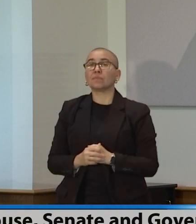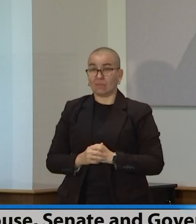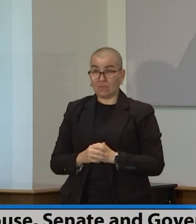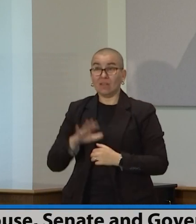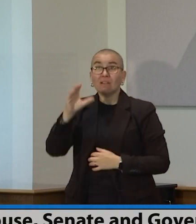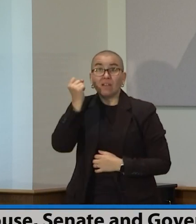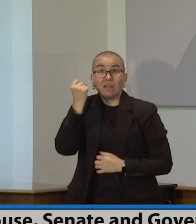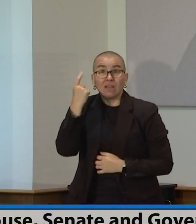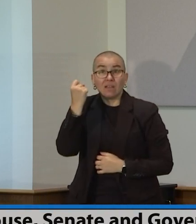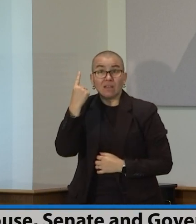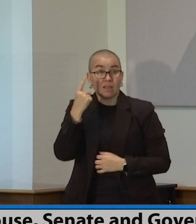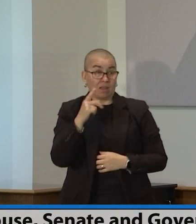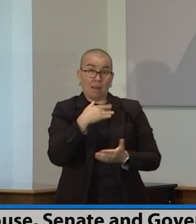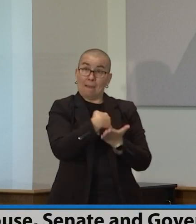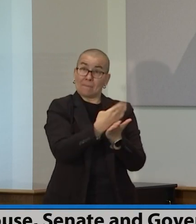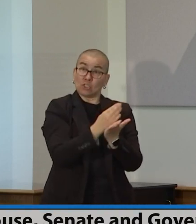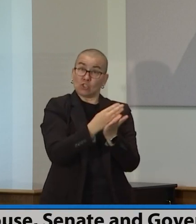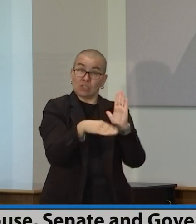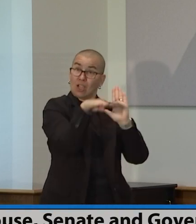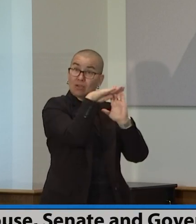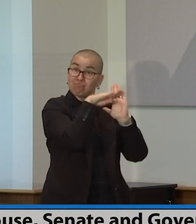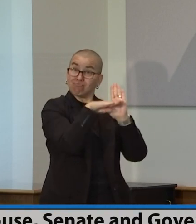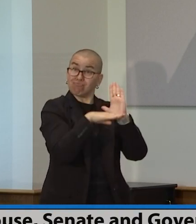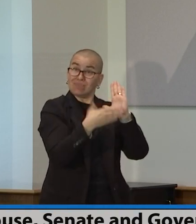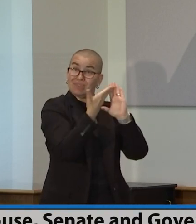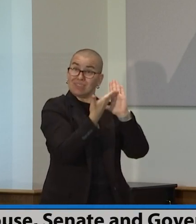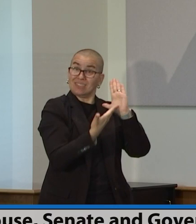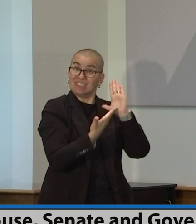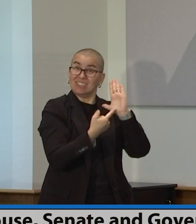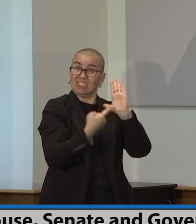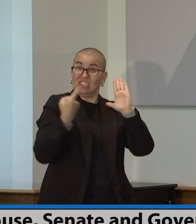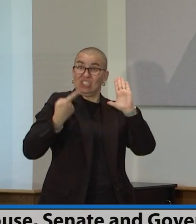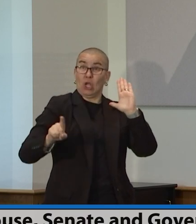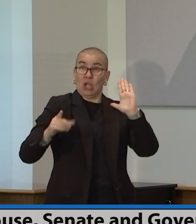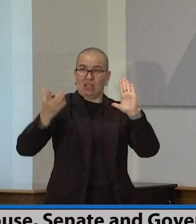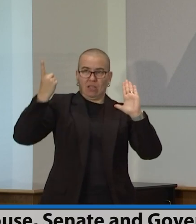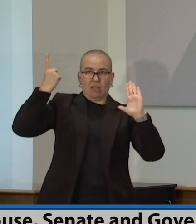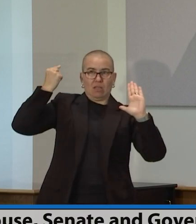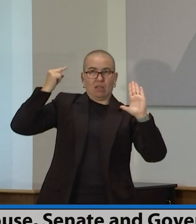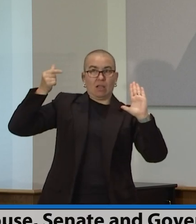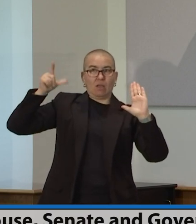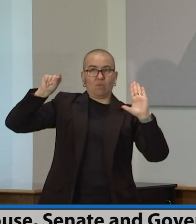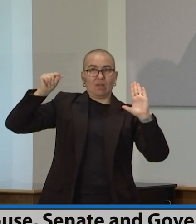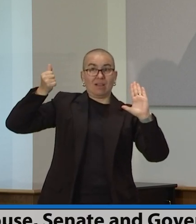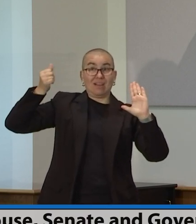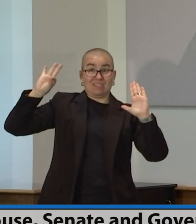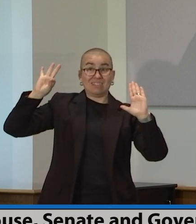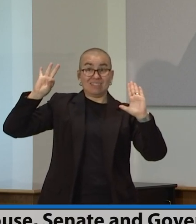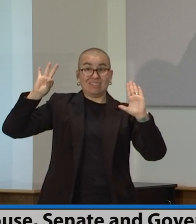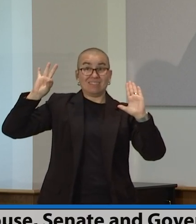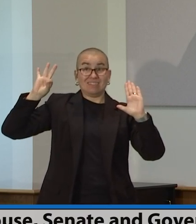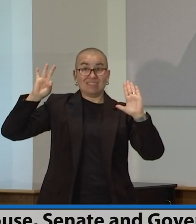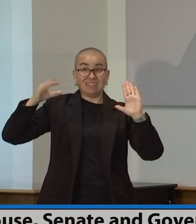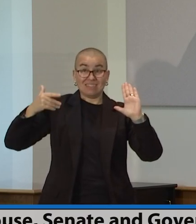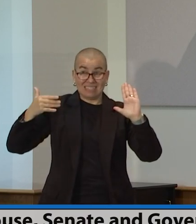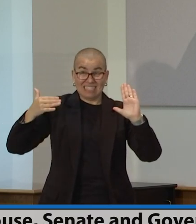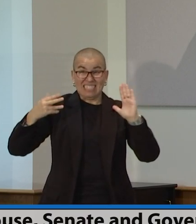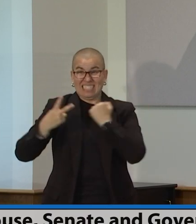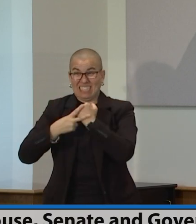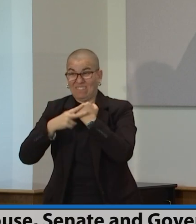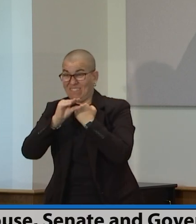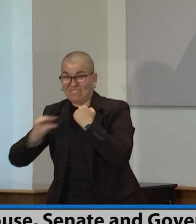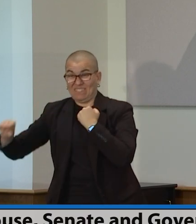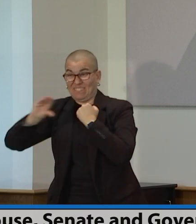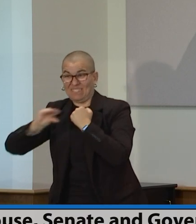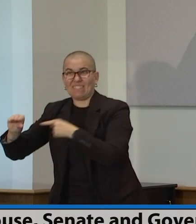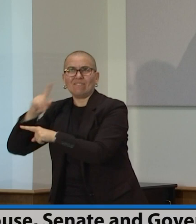back in 2019, a fiscally responsible budget that puts money on the bottom line for a rainy day, but invests in our children, invests in our businesses, invests